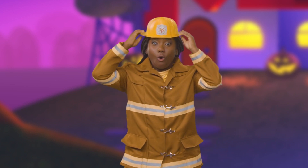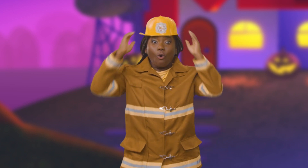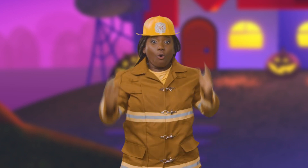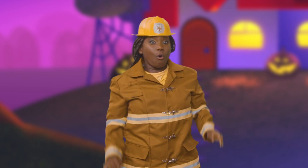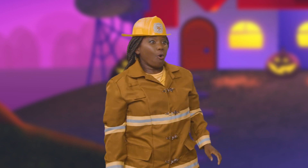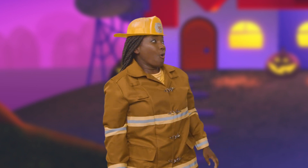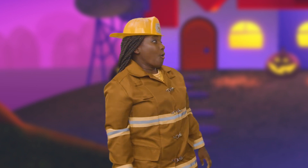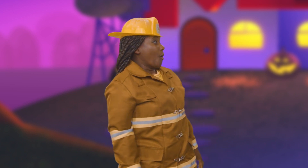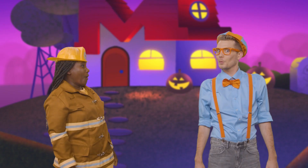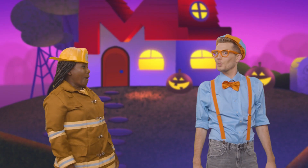Wow,